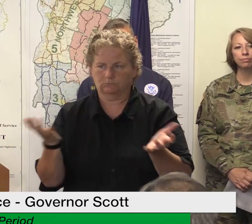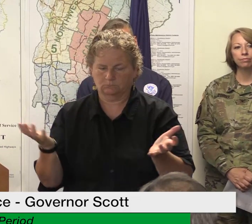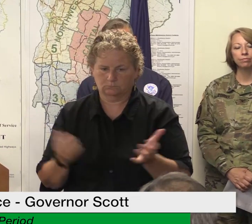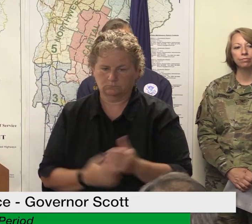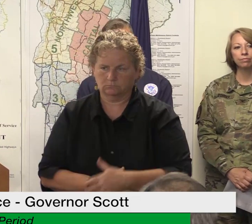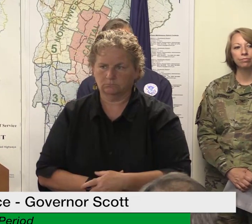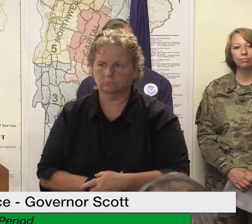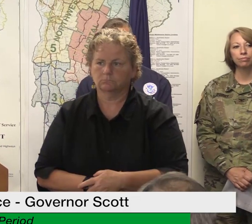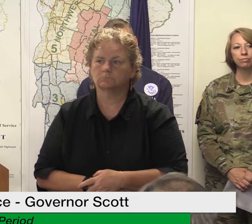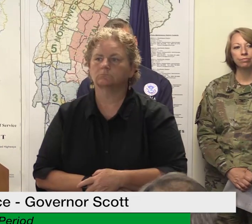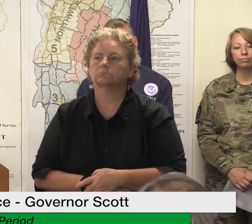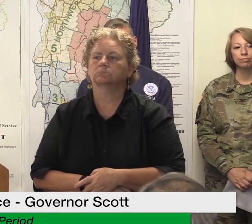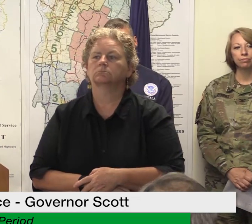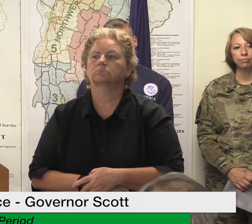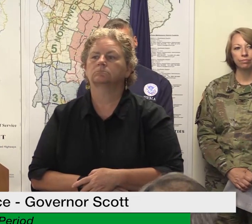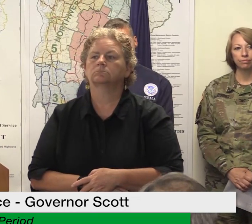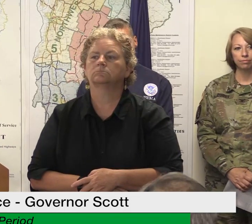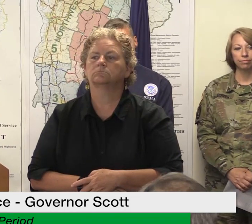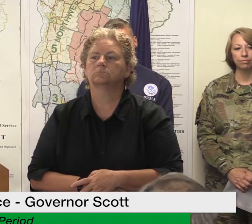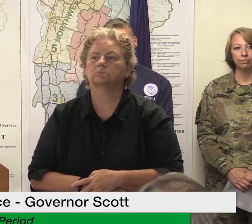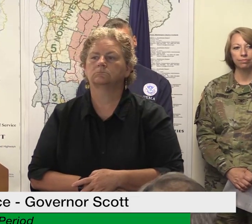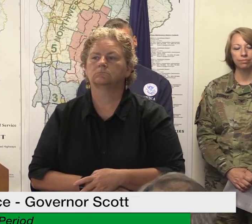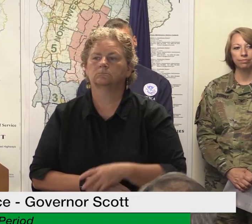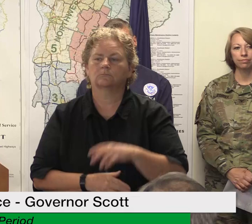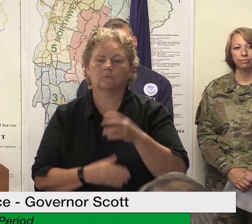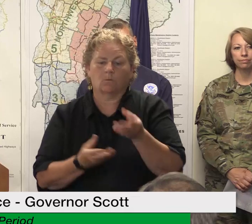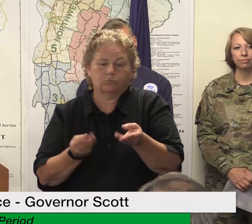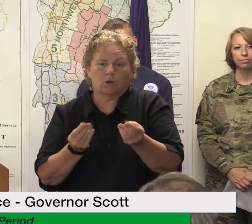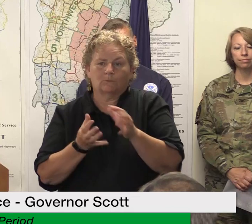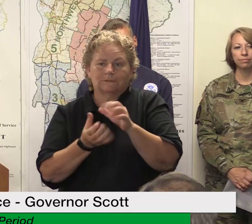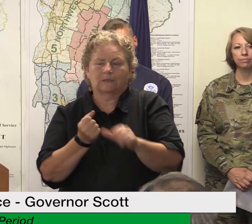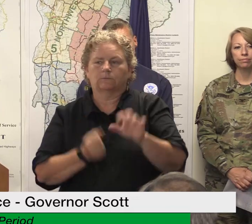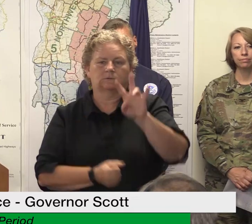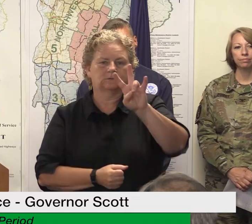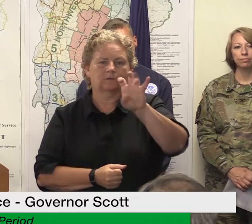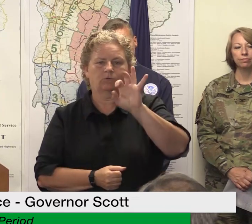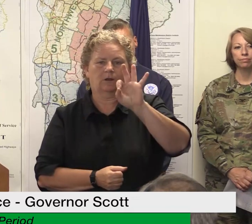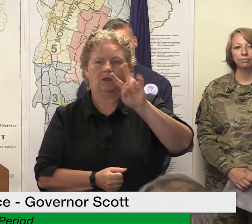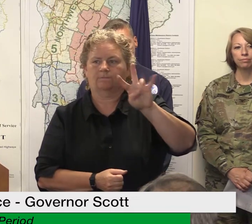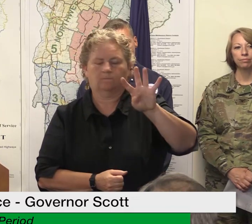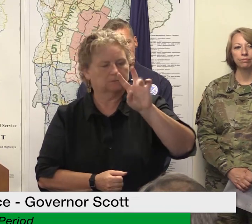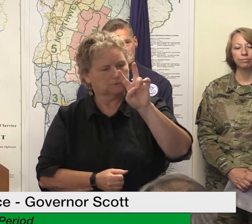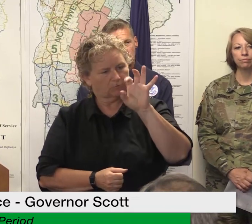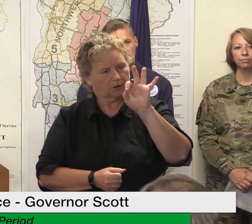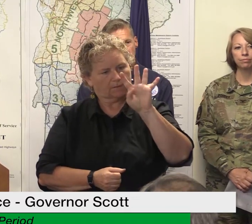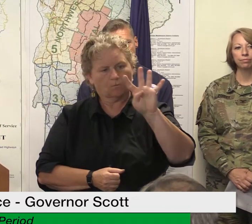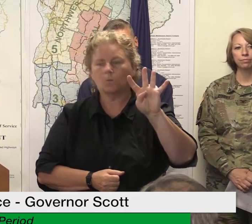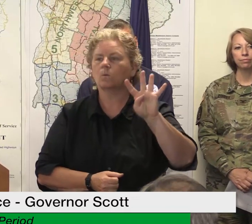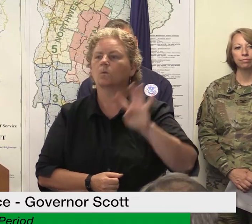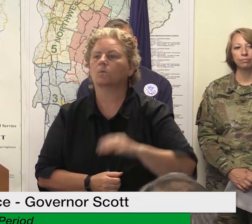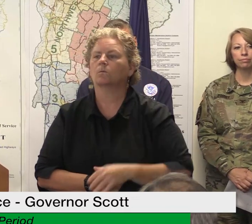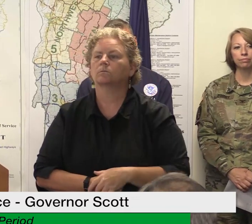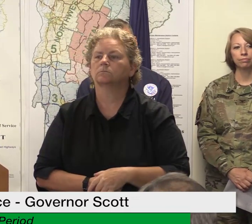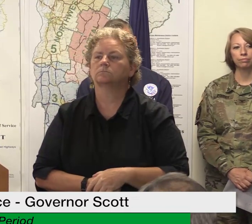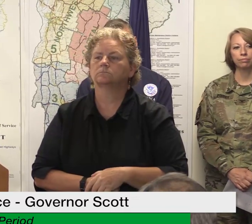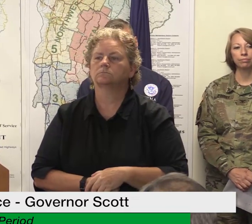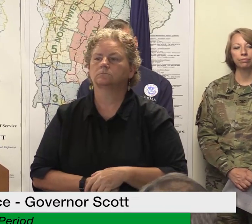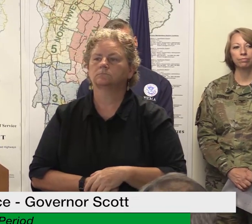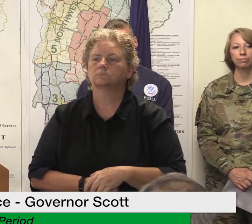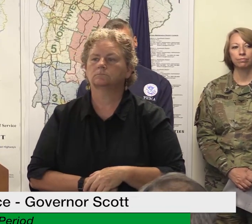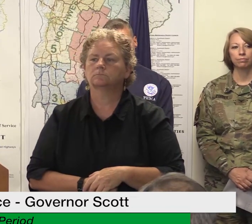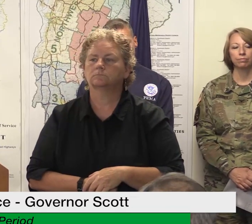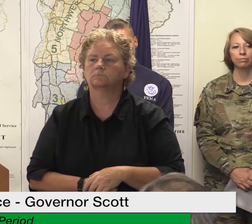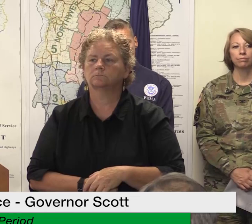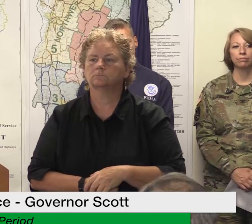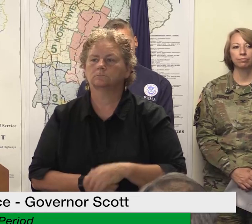um 794 total properties and that includes multi-family rentals single family and global homes but